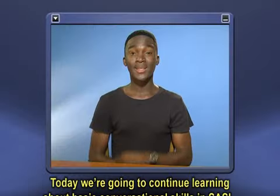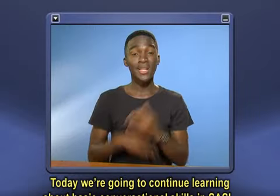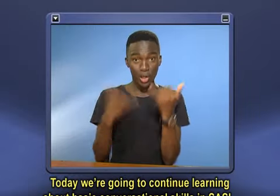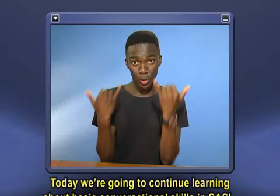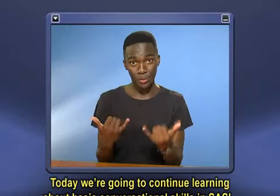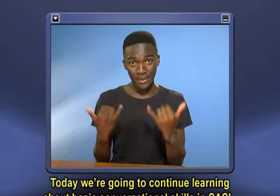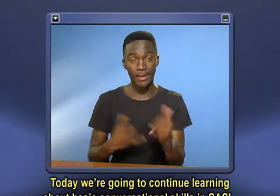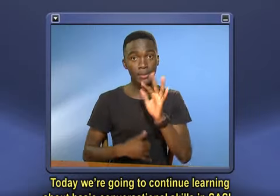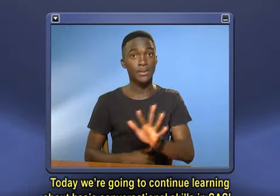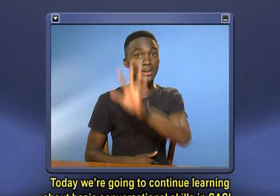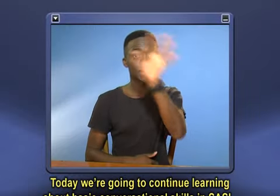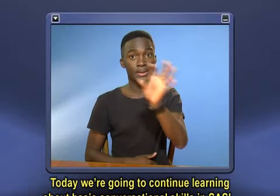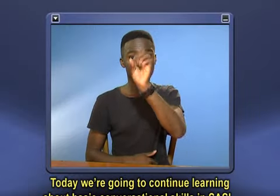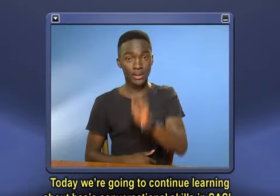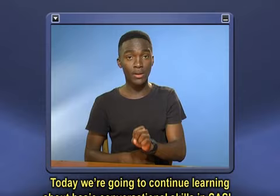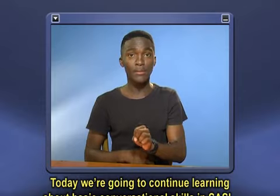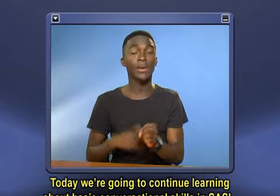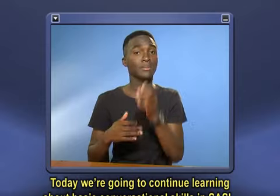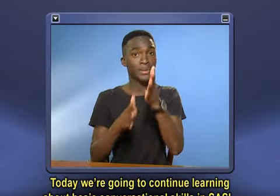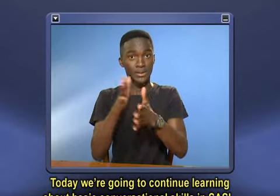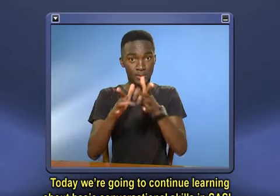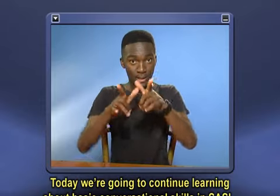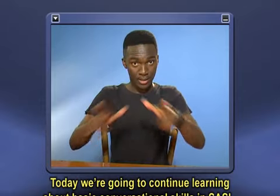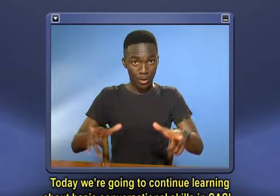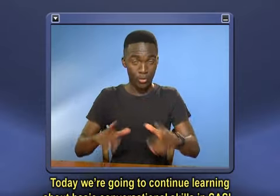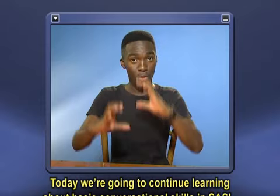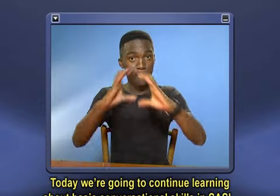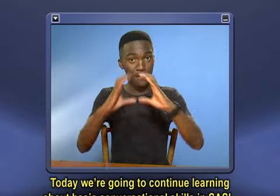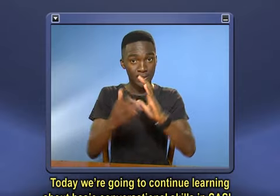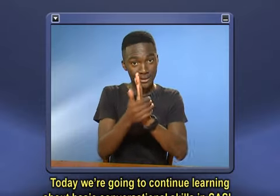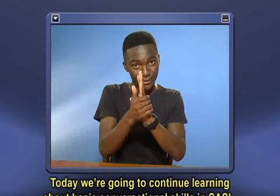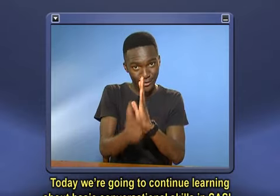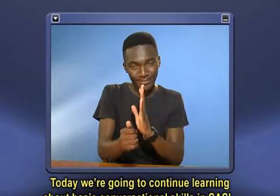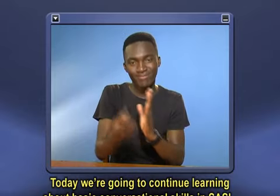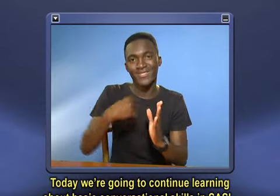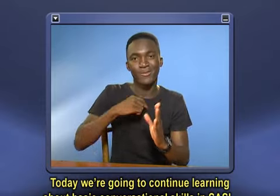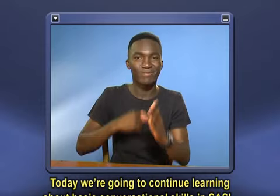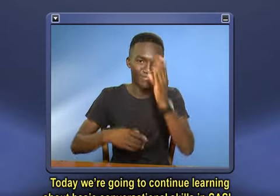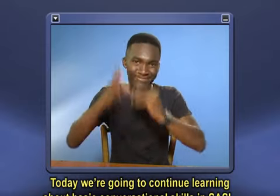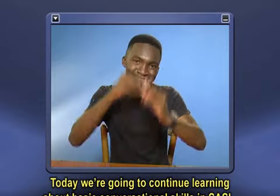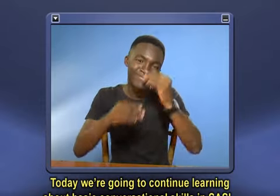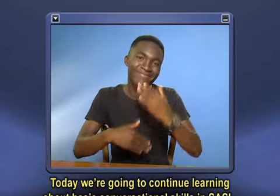Today we're going to continue learning about basic conversational skills in South African Sign Language.